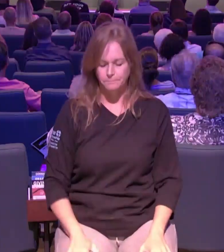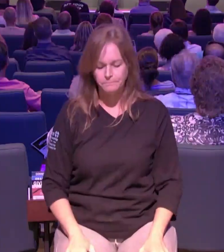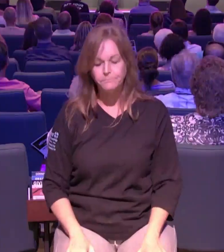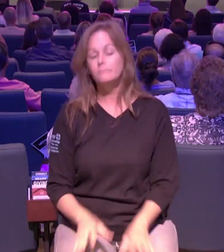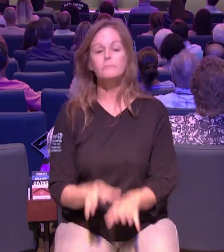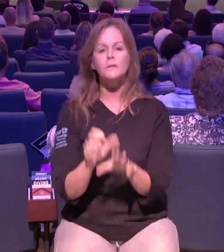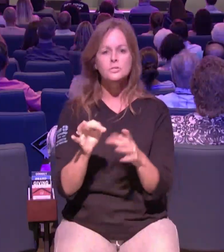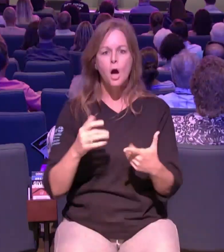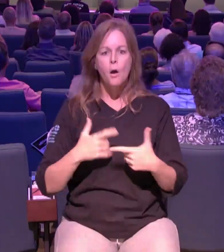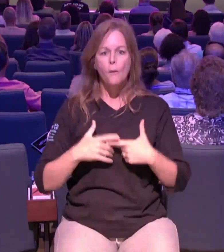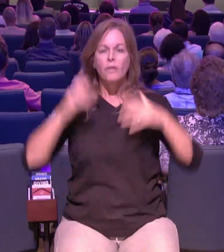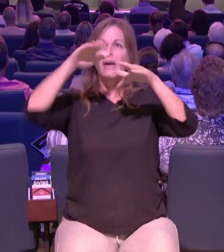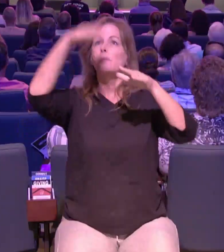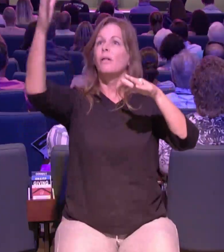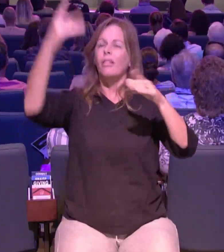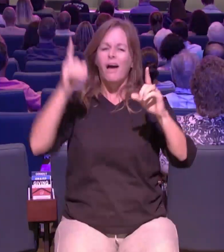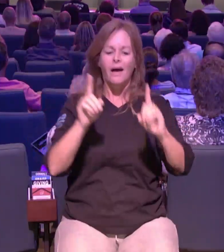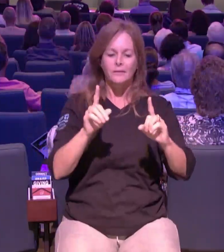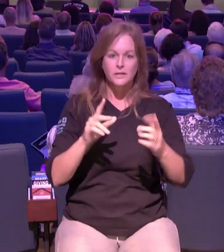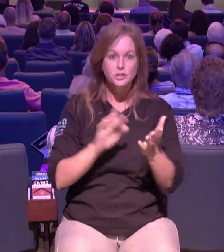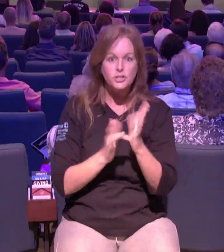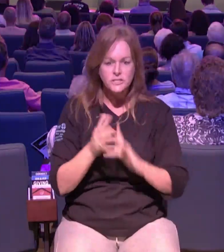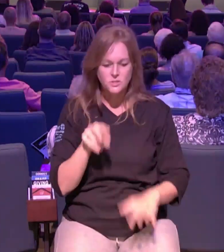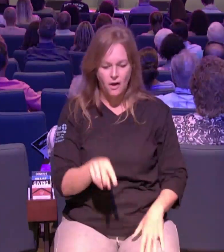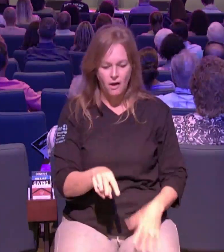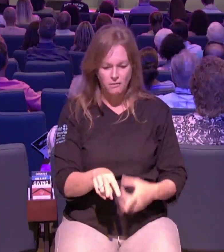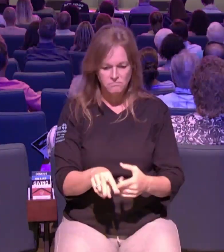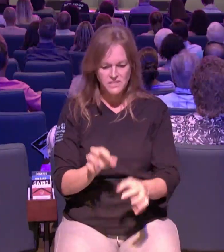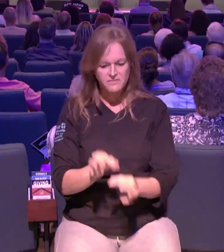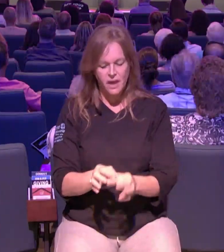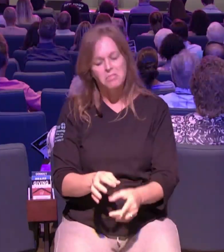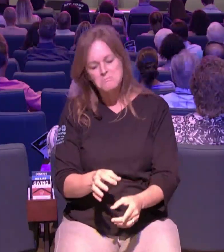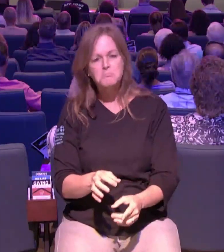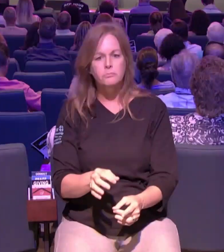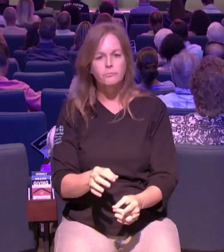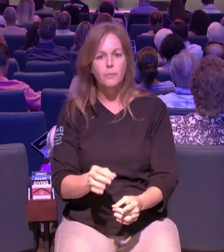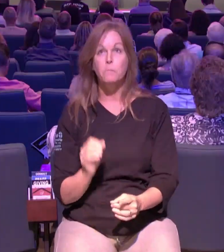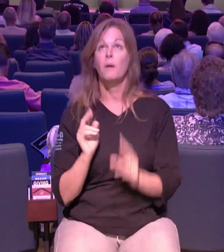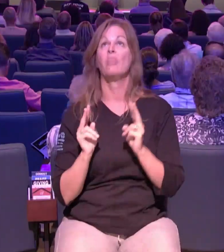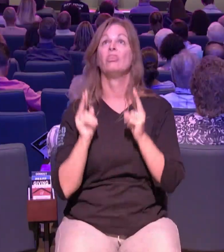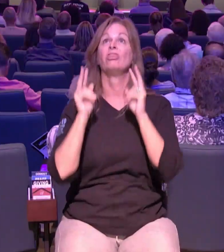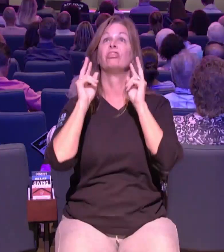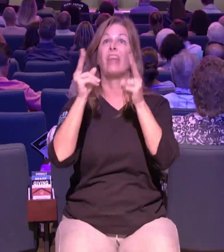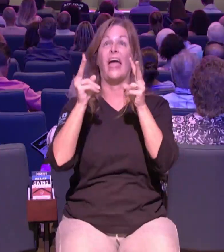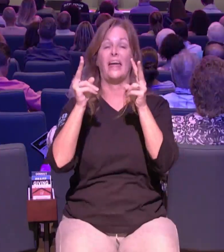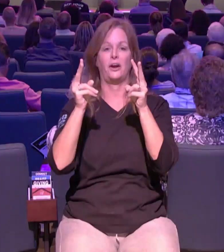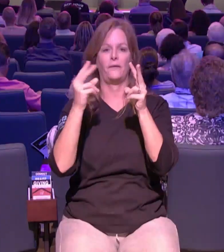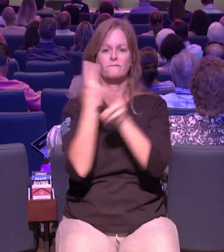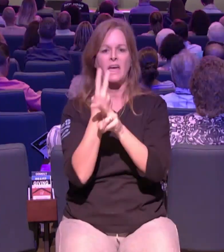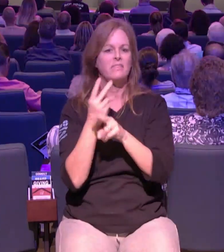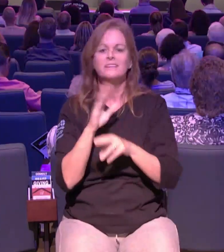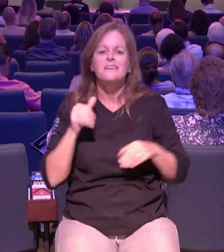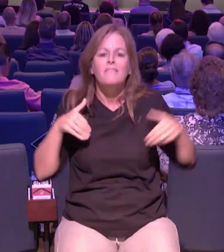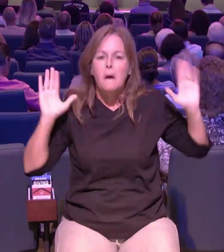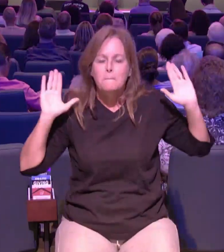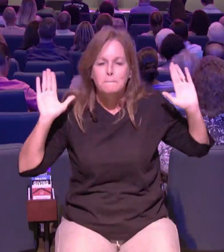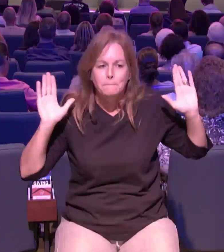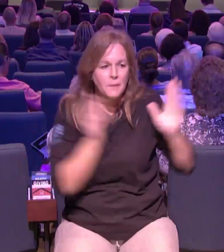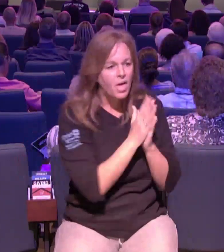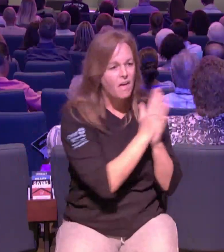will carry them to jesus but we got to get them to jesus we got to get them in the presence of jesus because that crippled man was not going to be healed